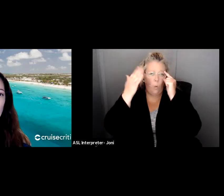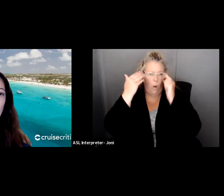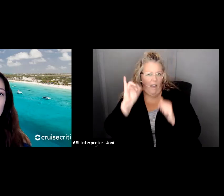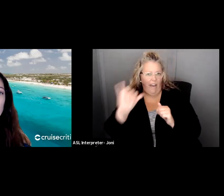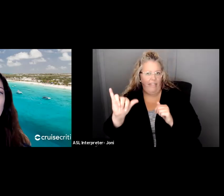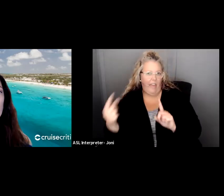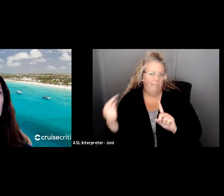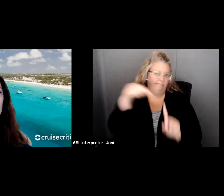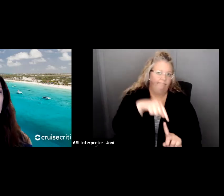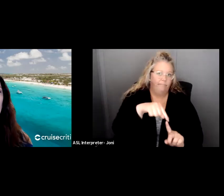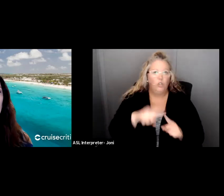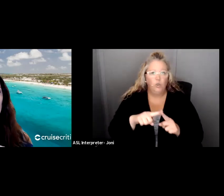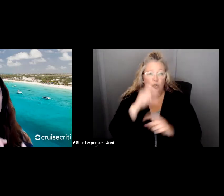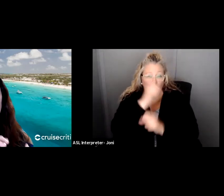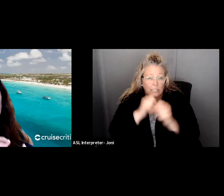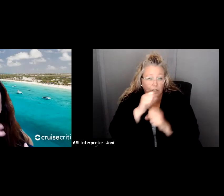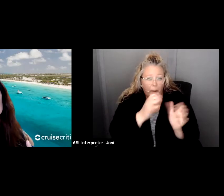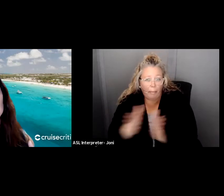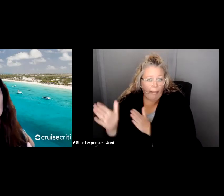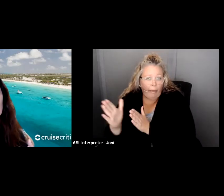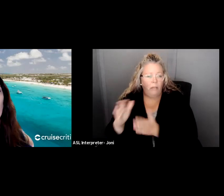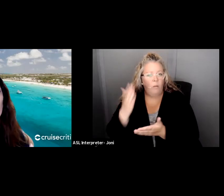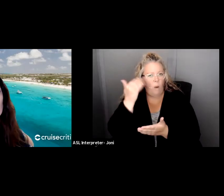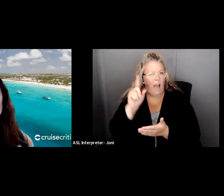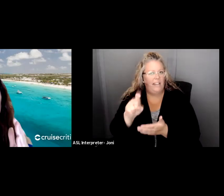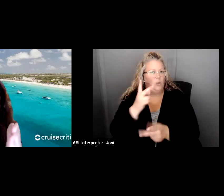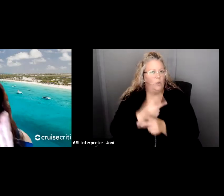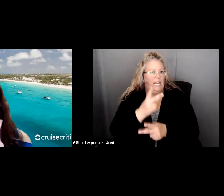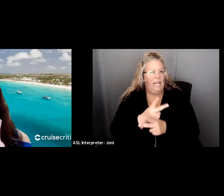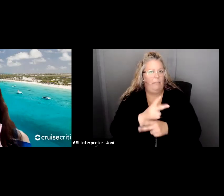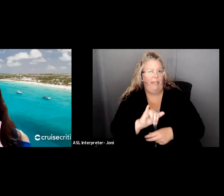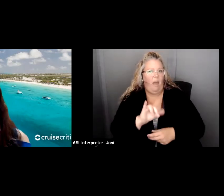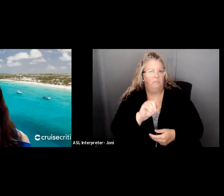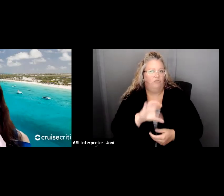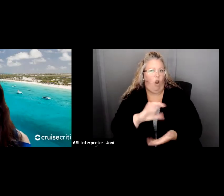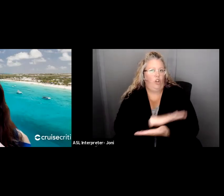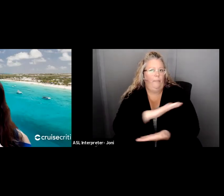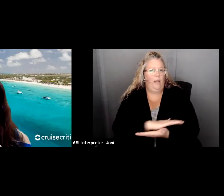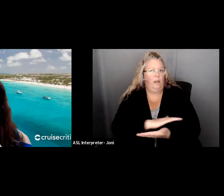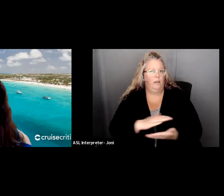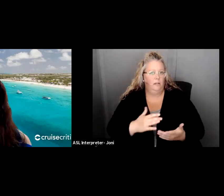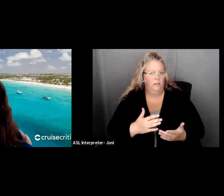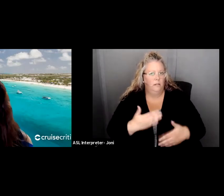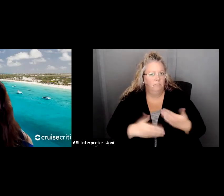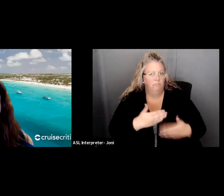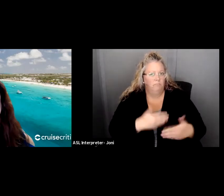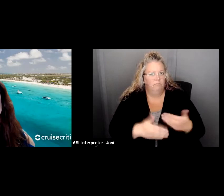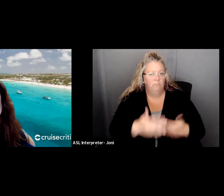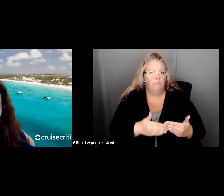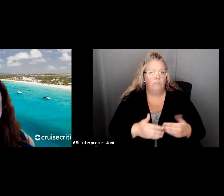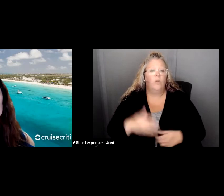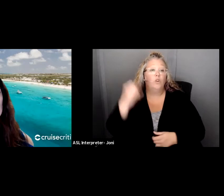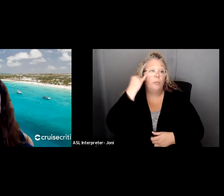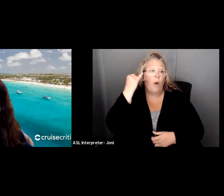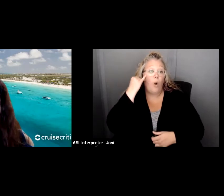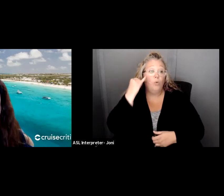document is so that you have continual goals. Say you're in this third stage of sustaining. You're